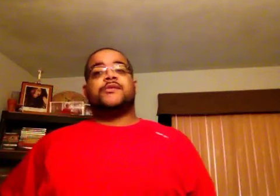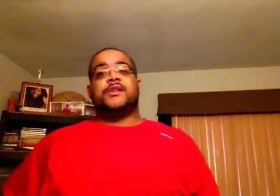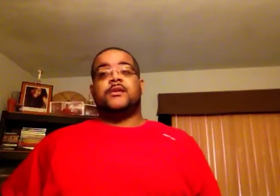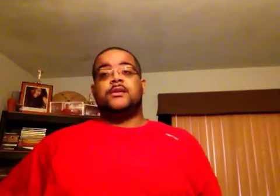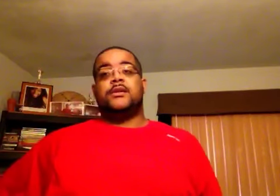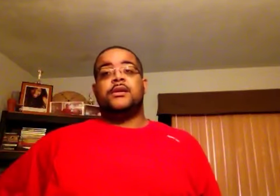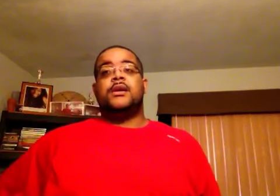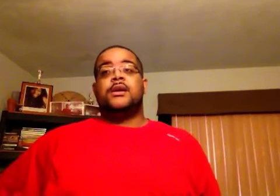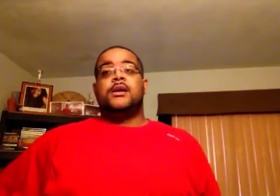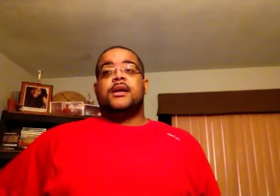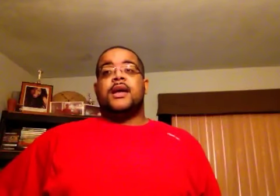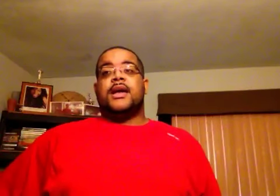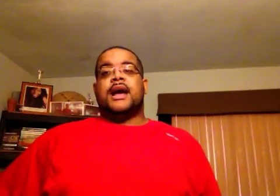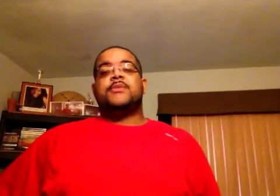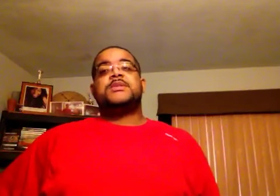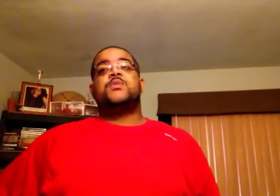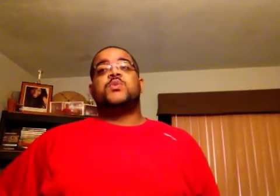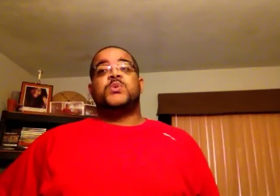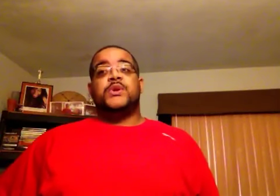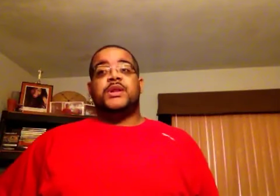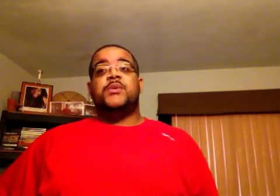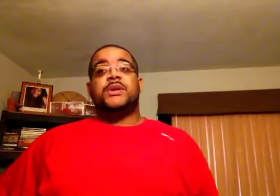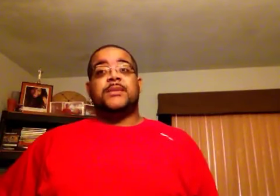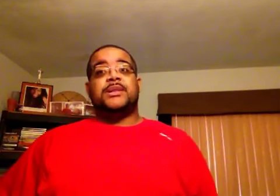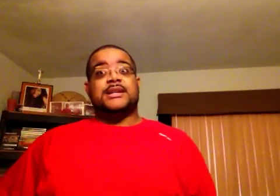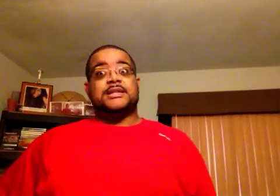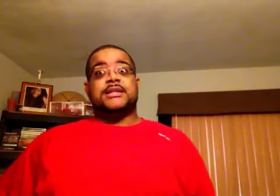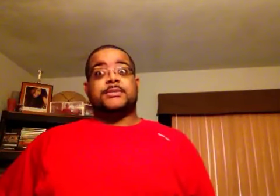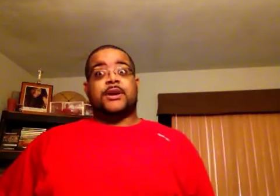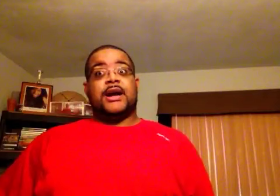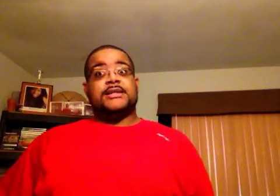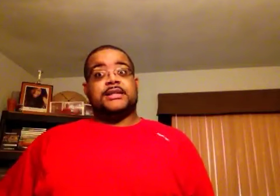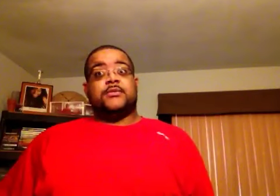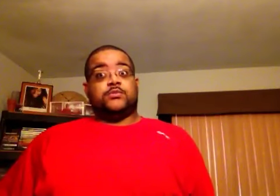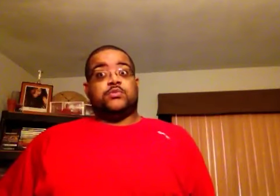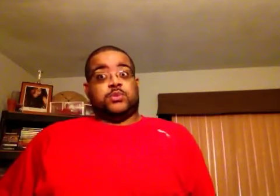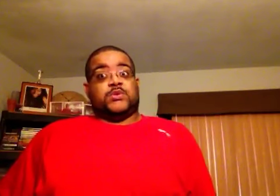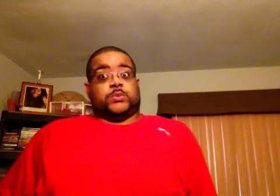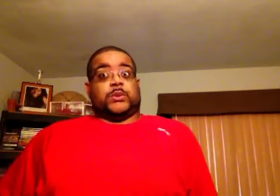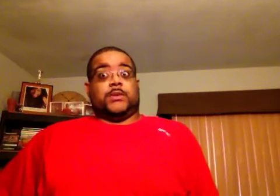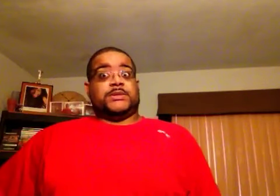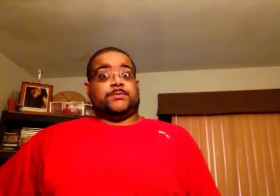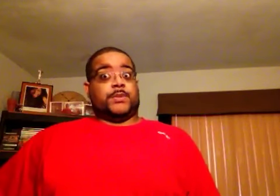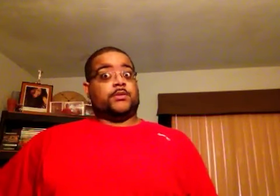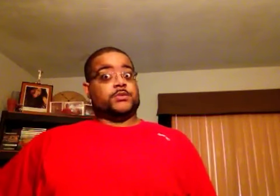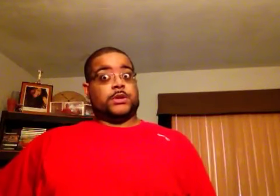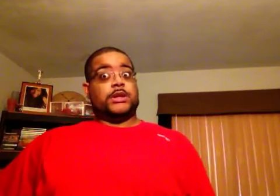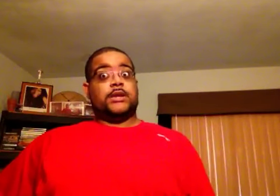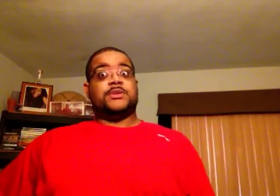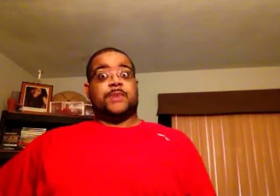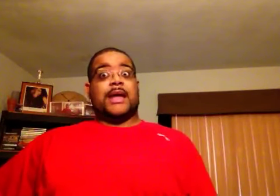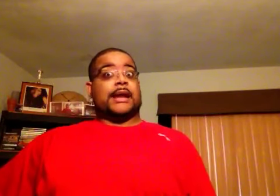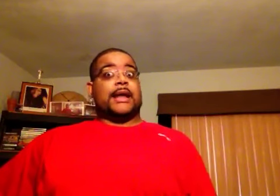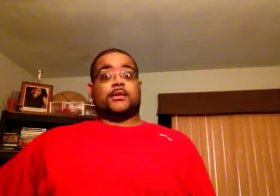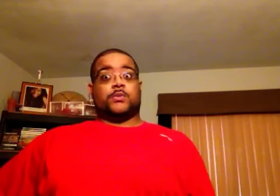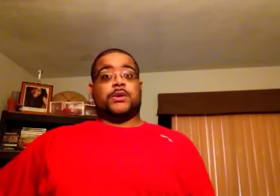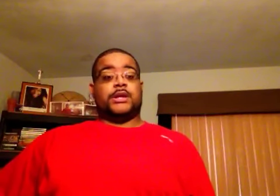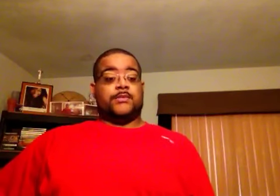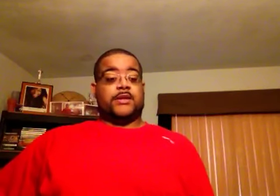feel, and I was really, really pleasantly surprised, and it was really good, was bangin', I have to really admit